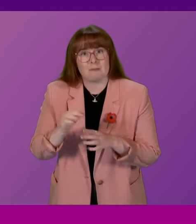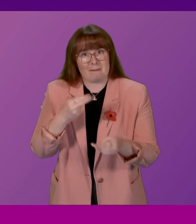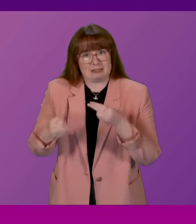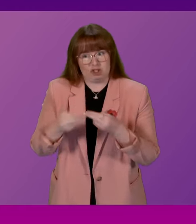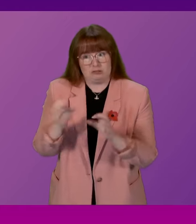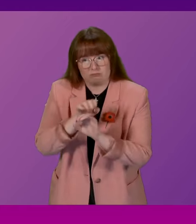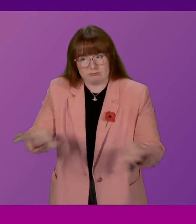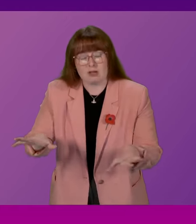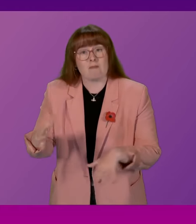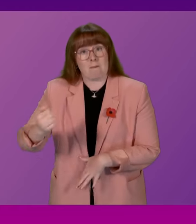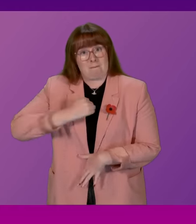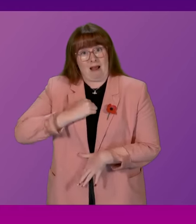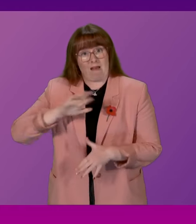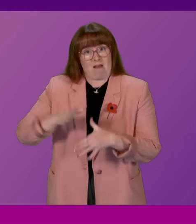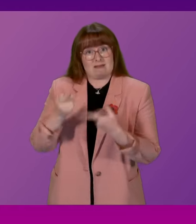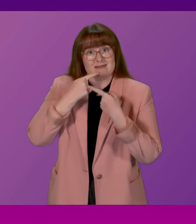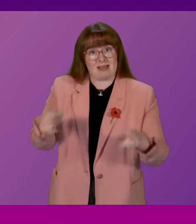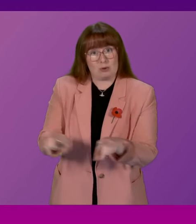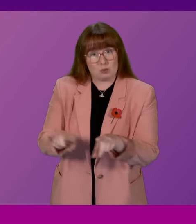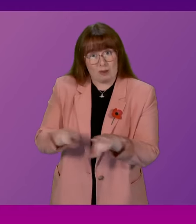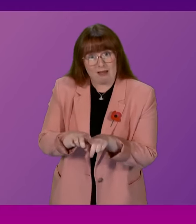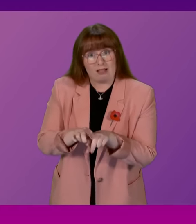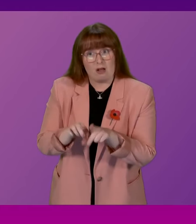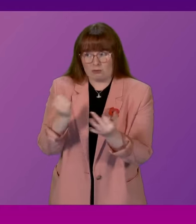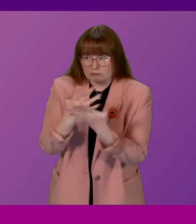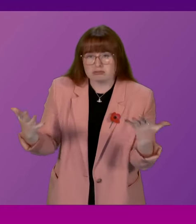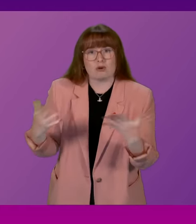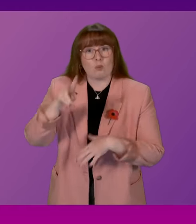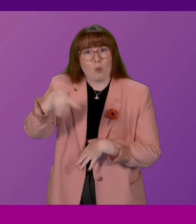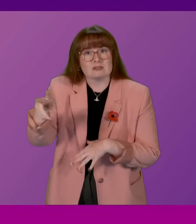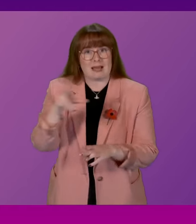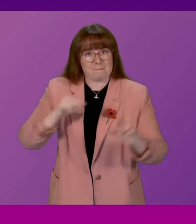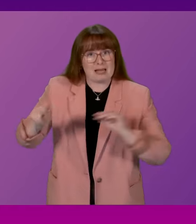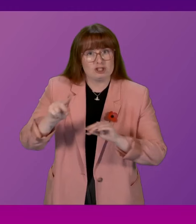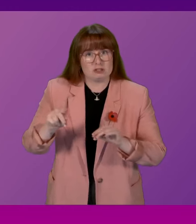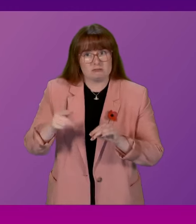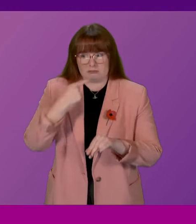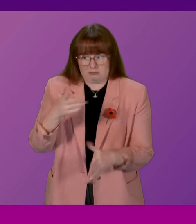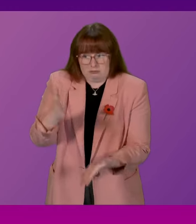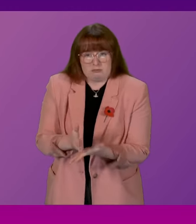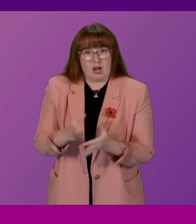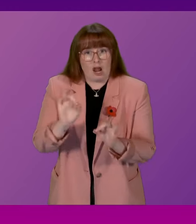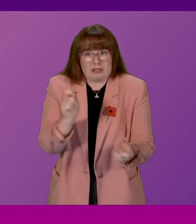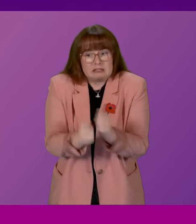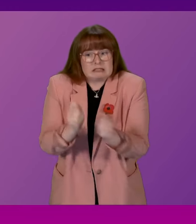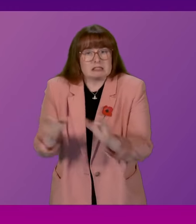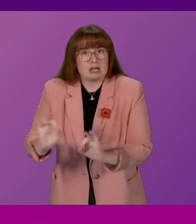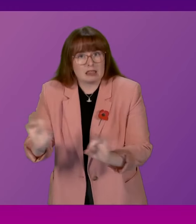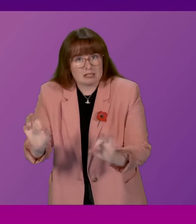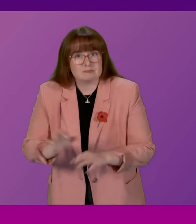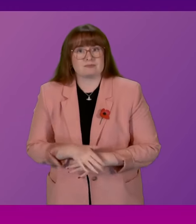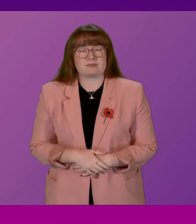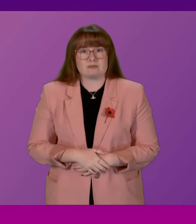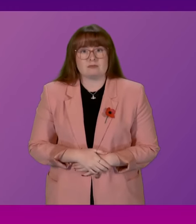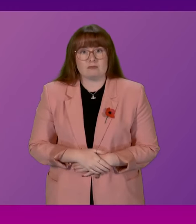to my own witness statement, that includes reams of WhatsApp messages unredacted. That is, of course, Presiding Officer, in very